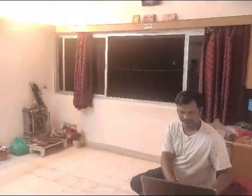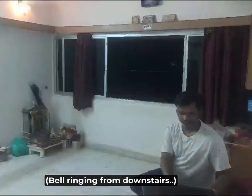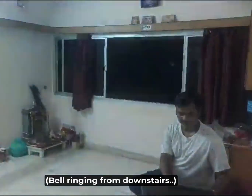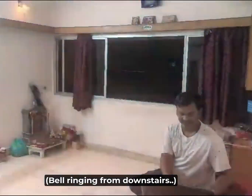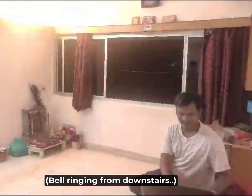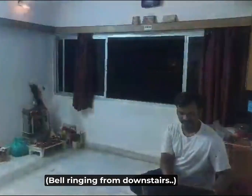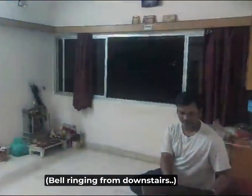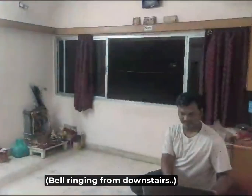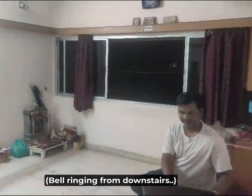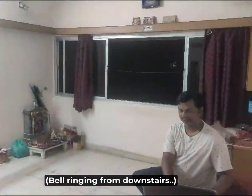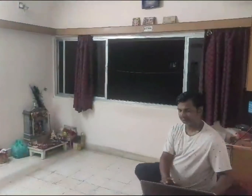Bell ringing from downstairs.